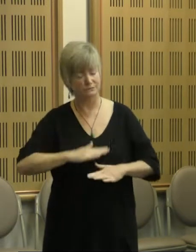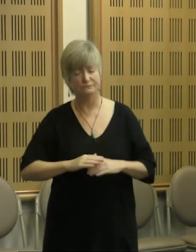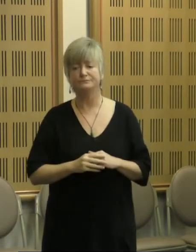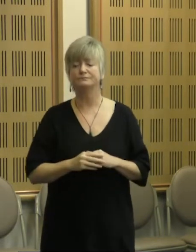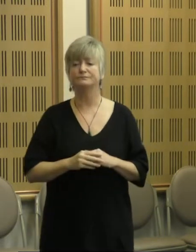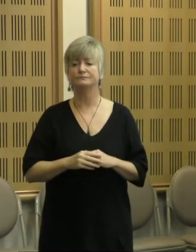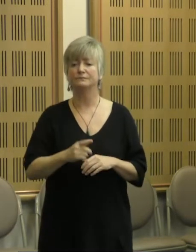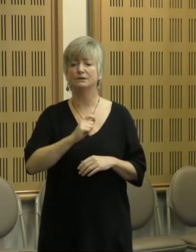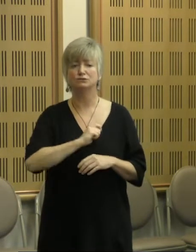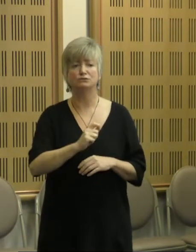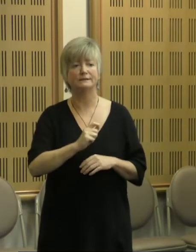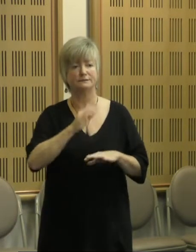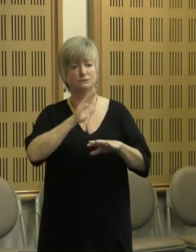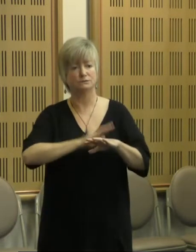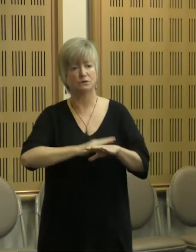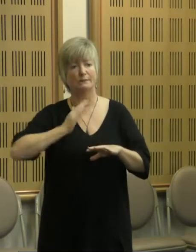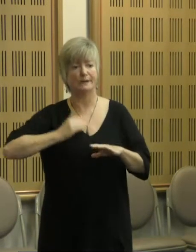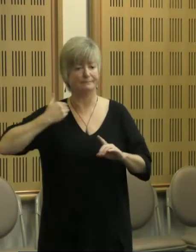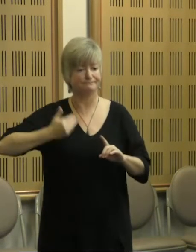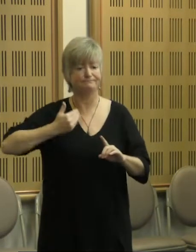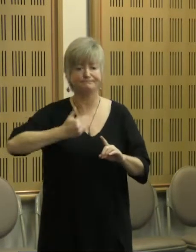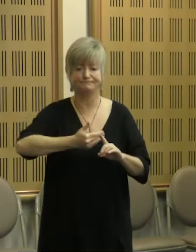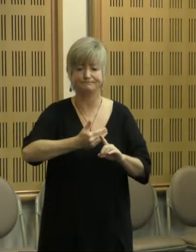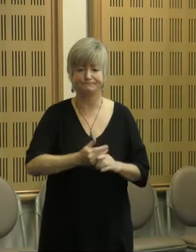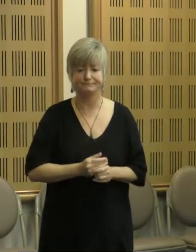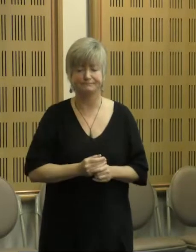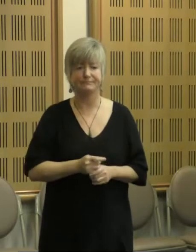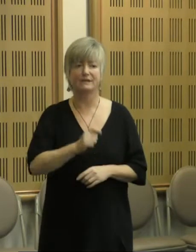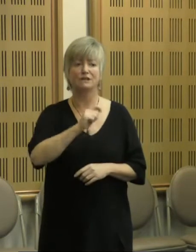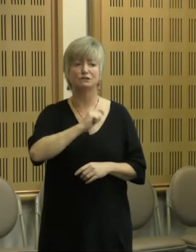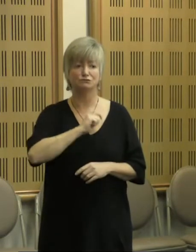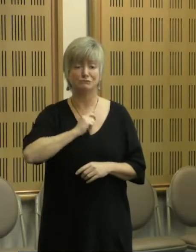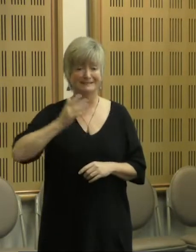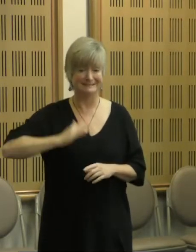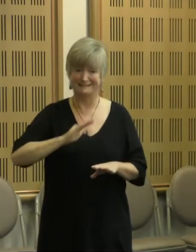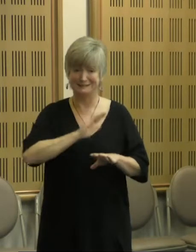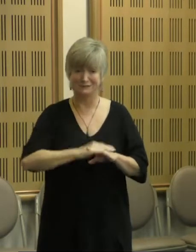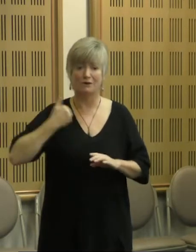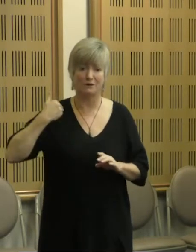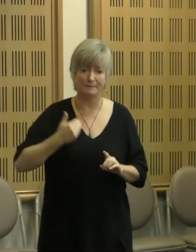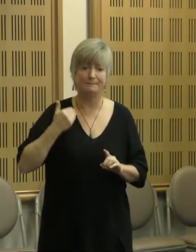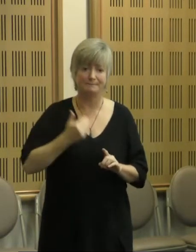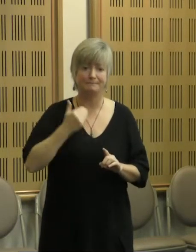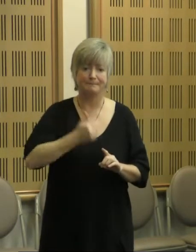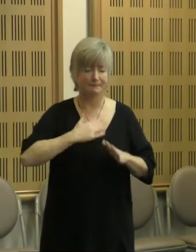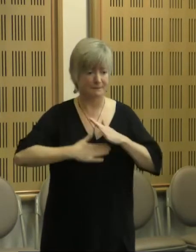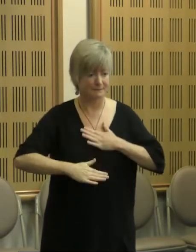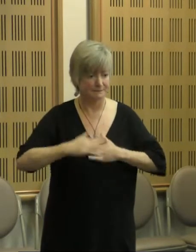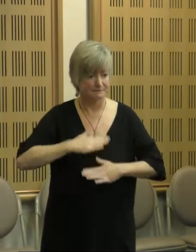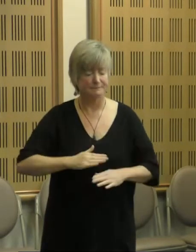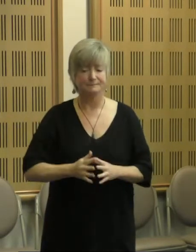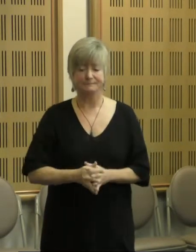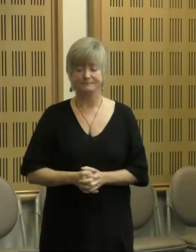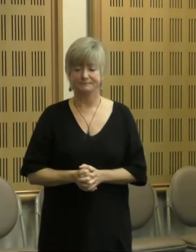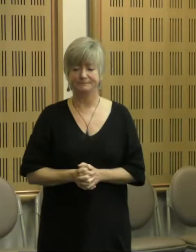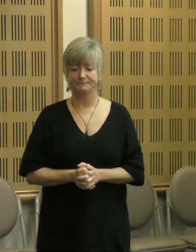Trust takes time. Trust takes time. And we've also run